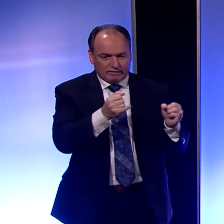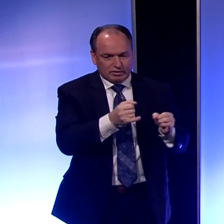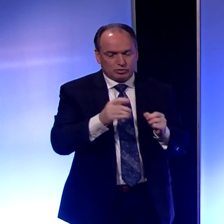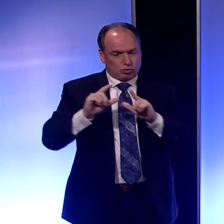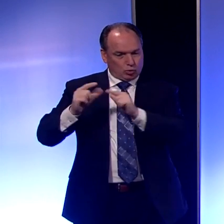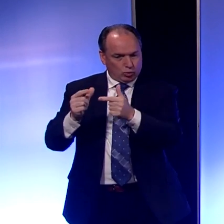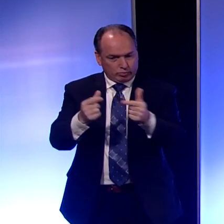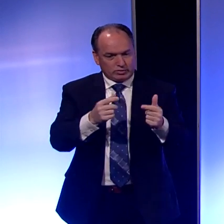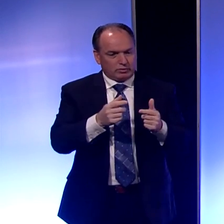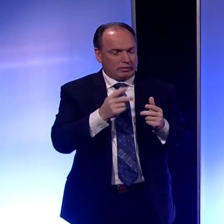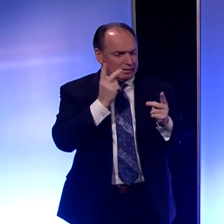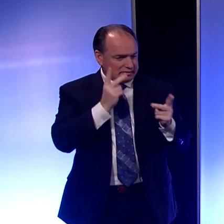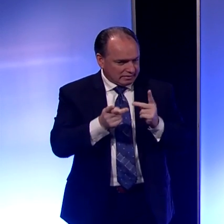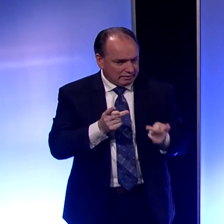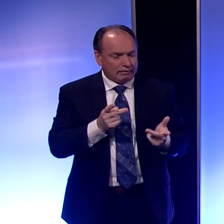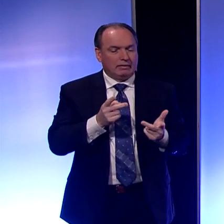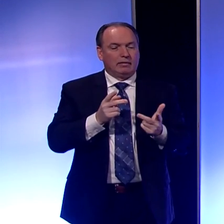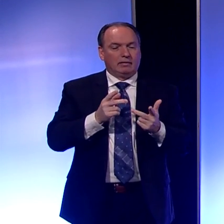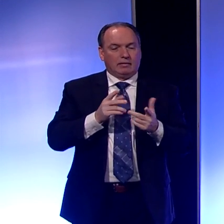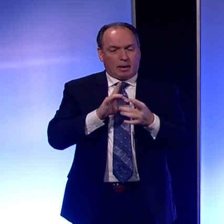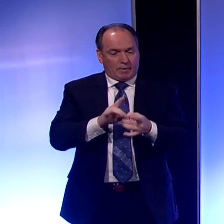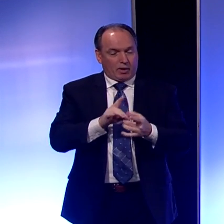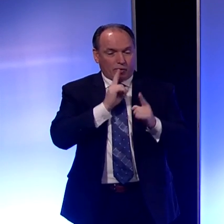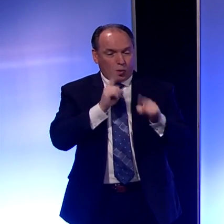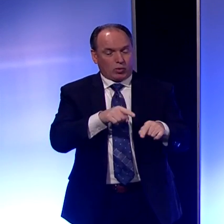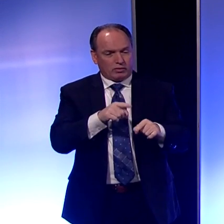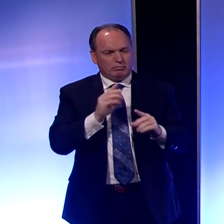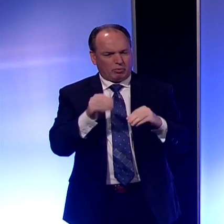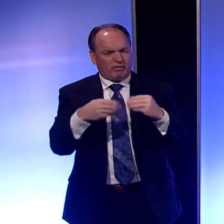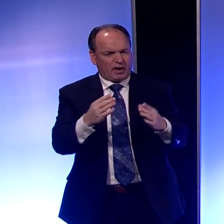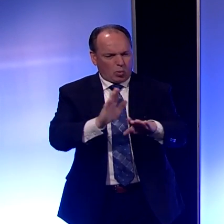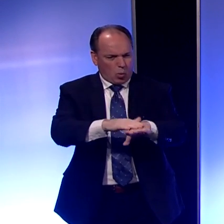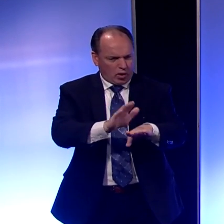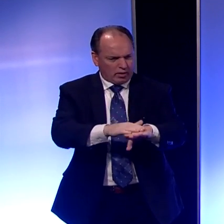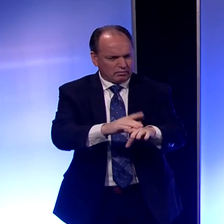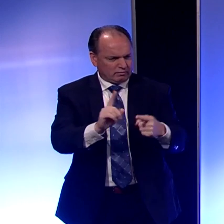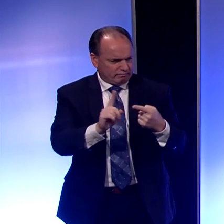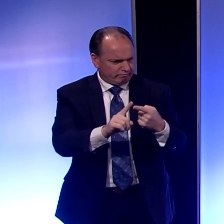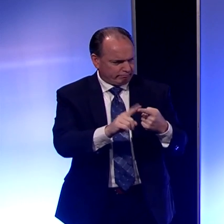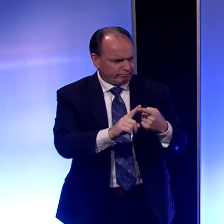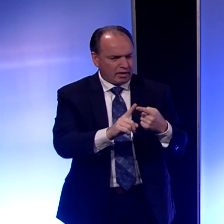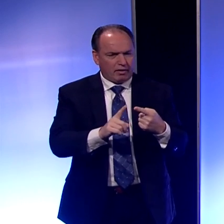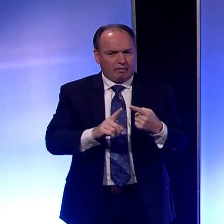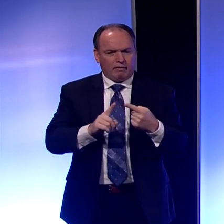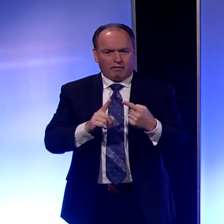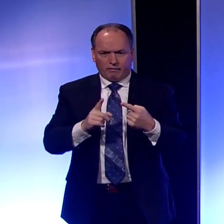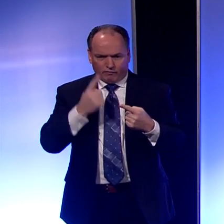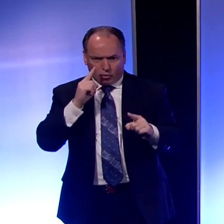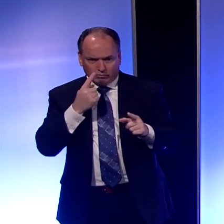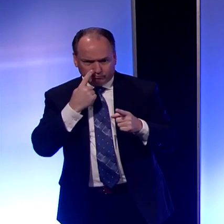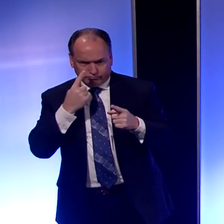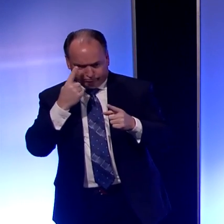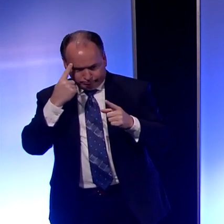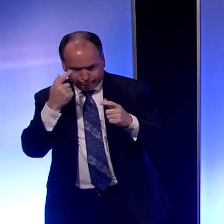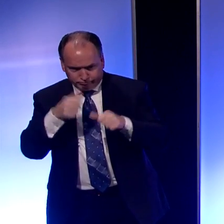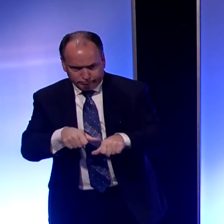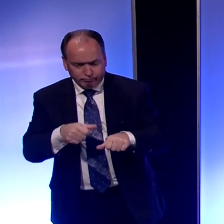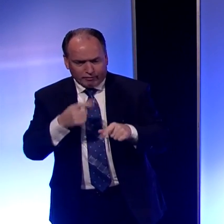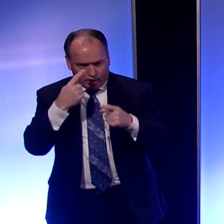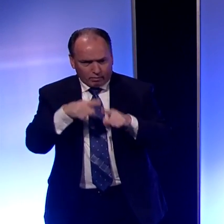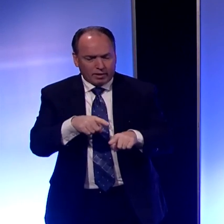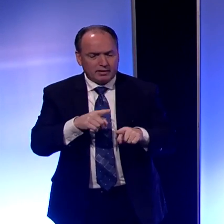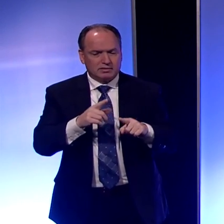this order and to give them a warning and get compliance in that regard. Thanks.